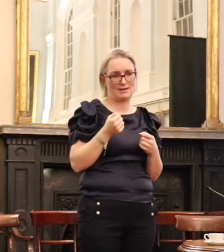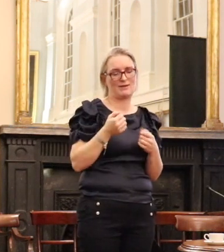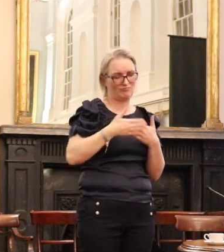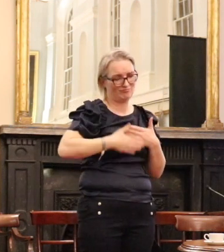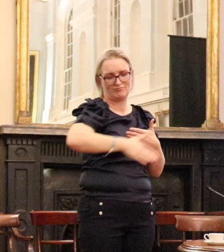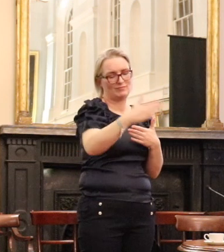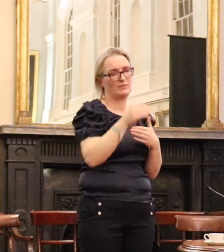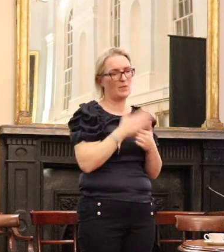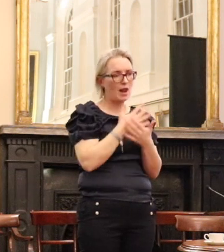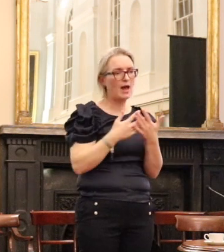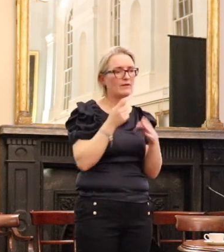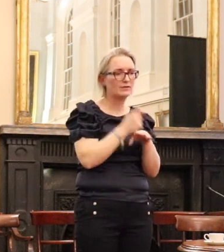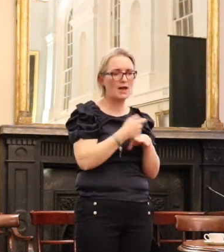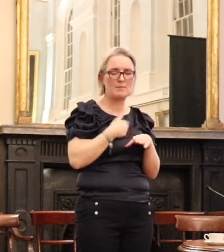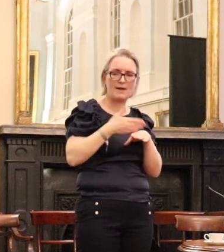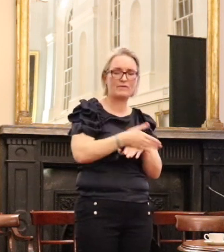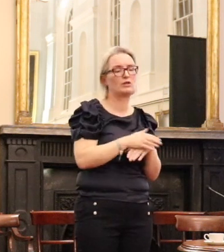I share very closely